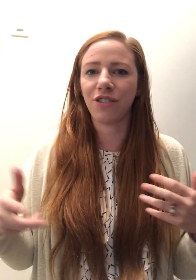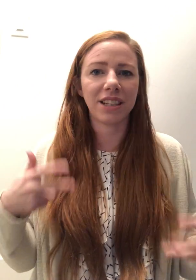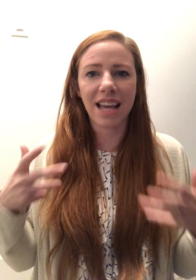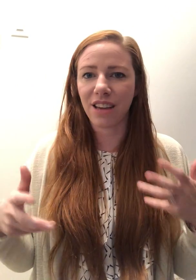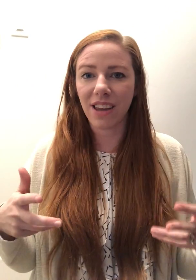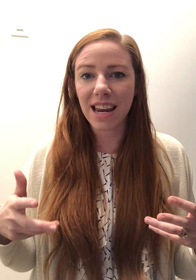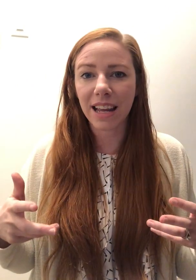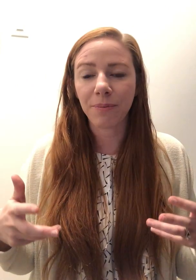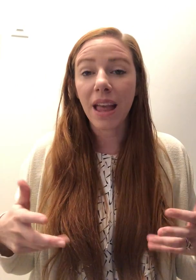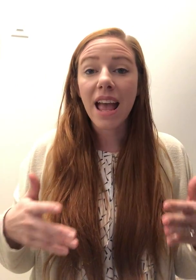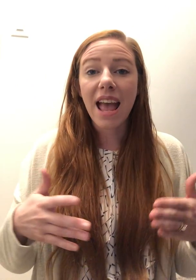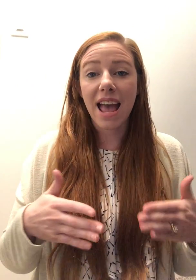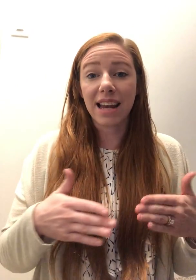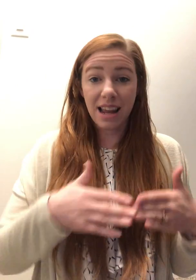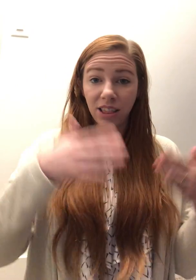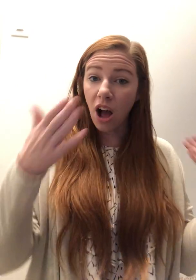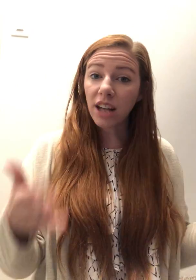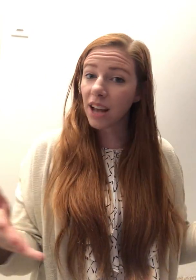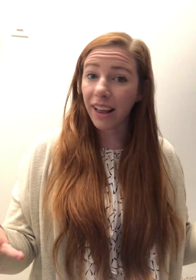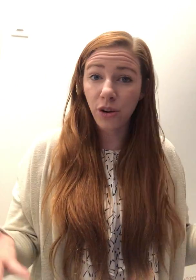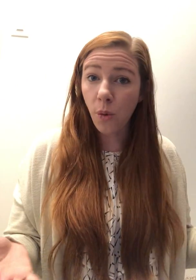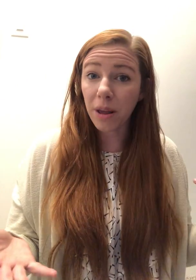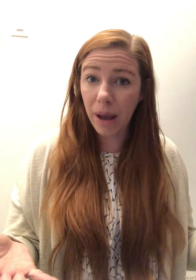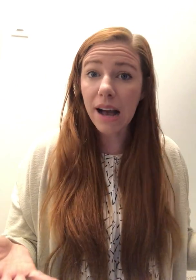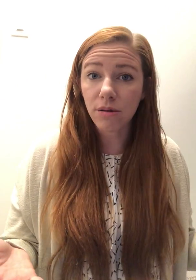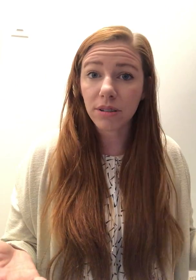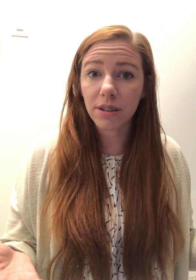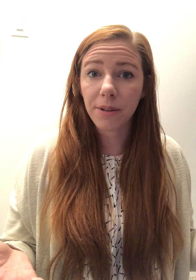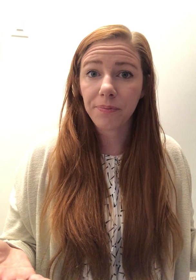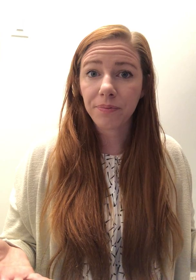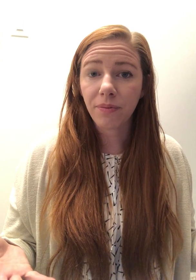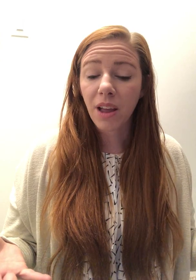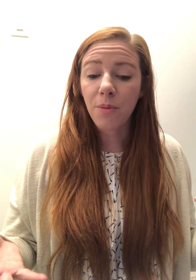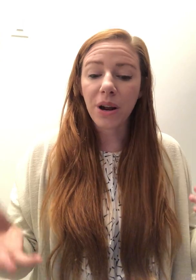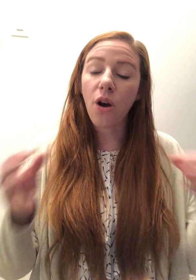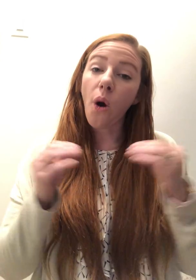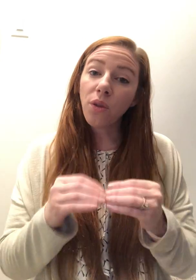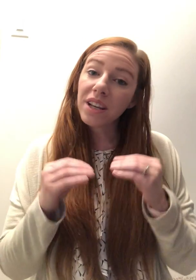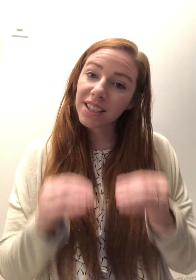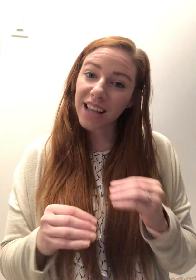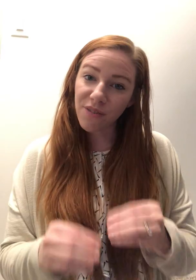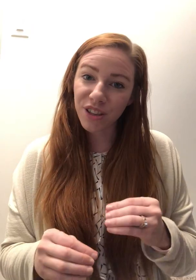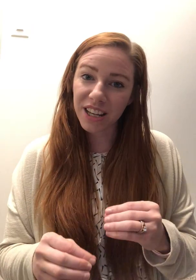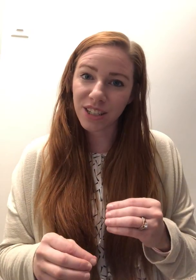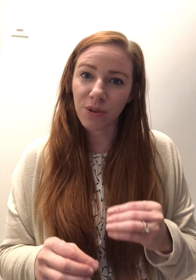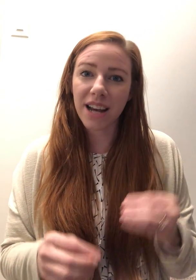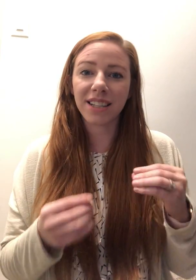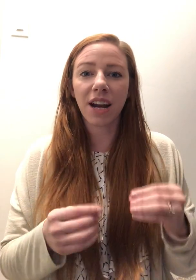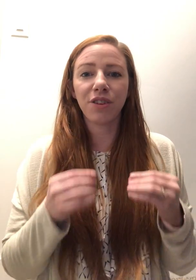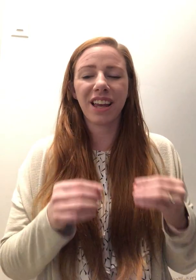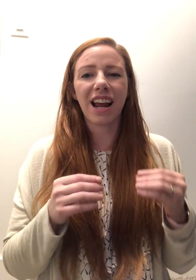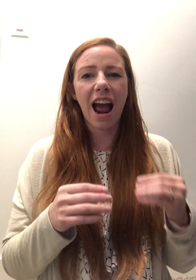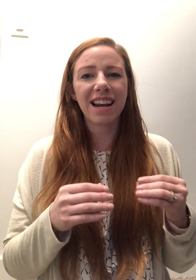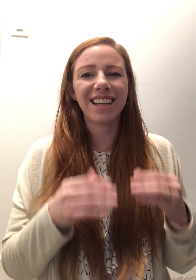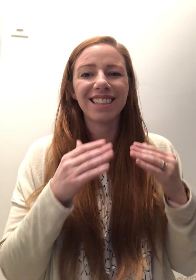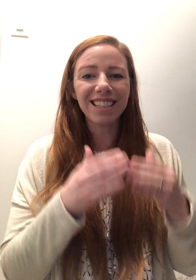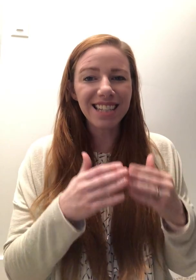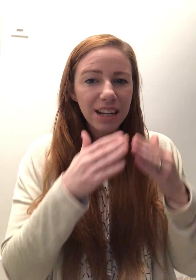for the sake of eating. And I lost like 20 pounds. But I only discovered this when I discovered that I had an existing